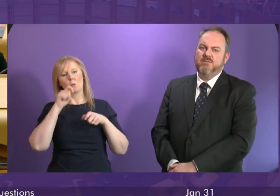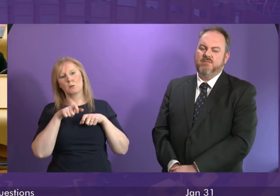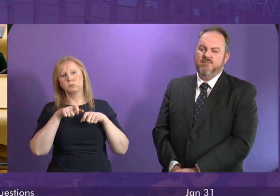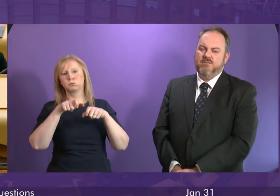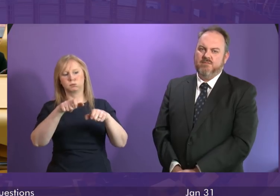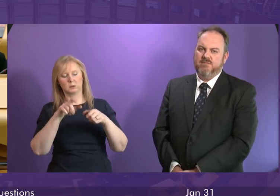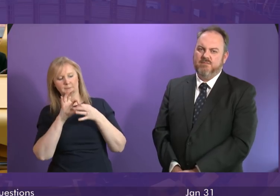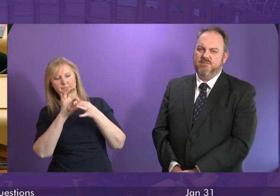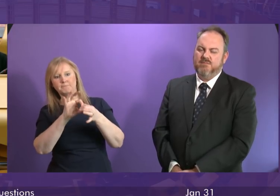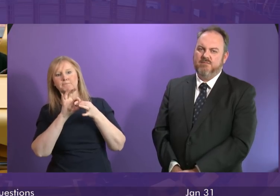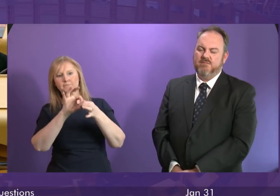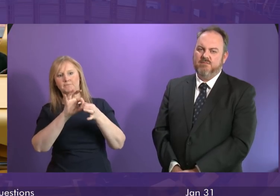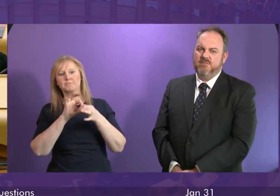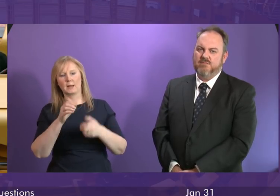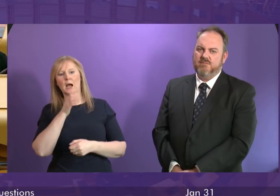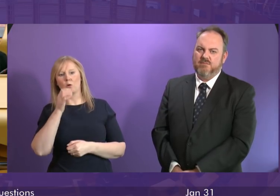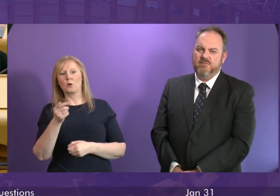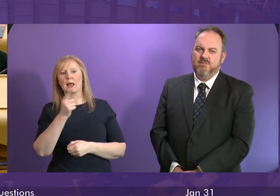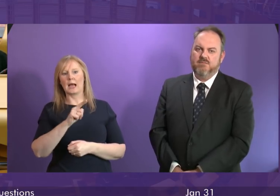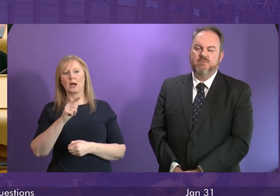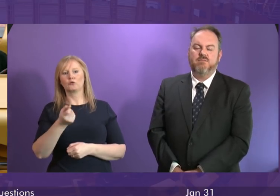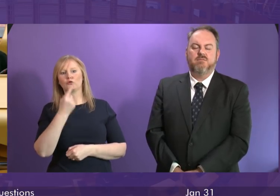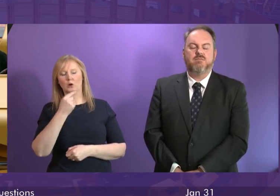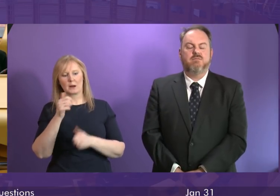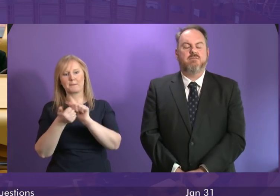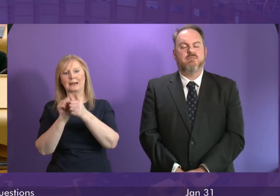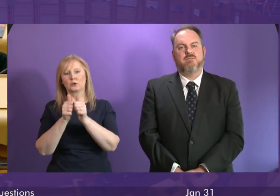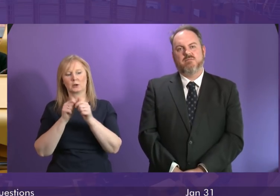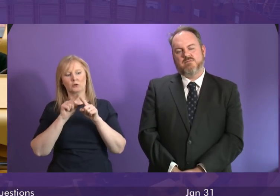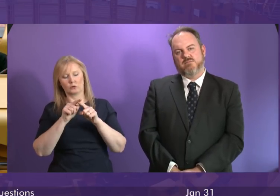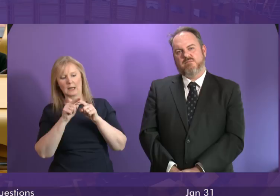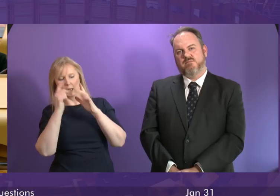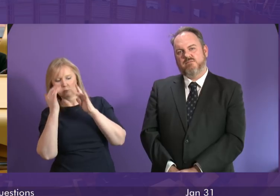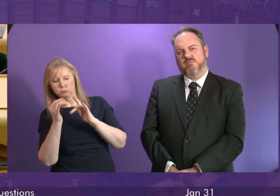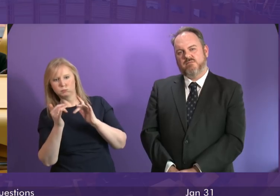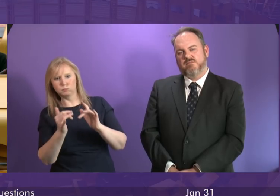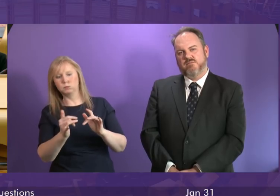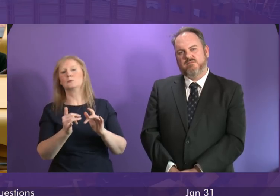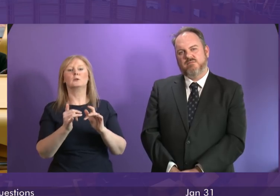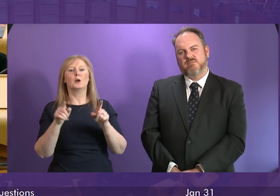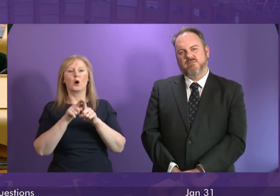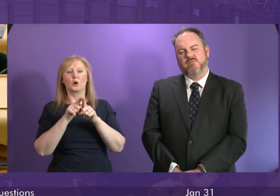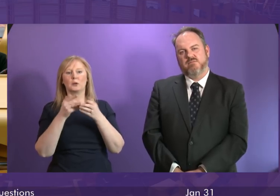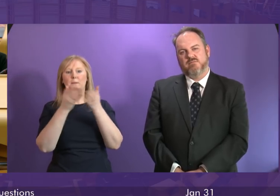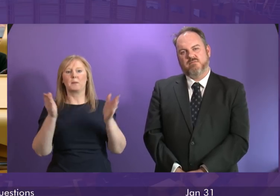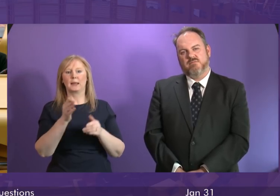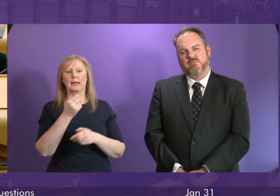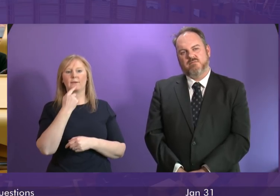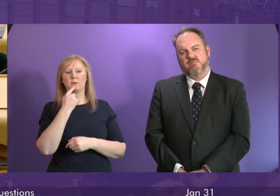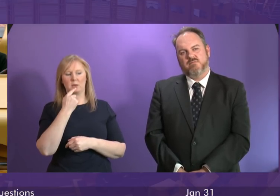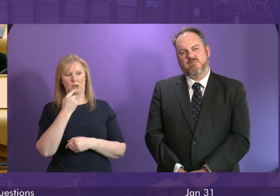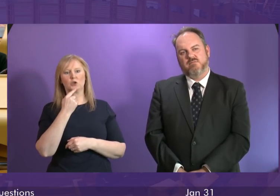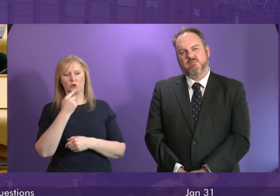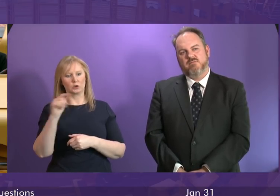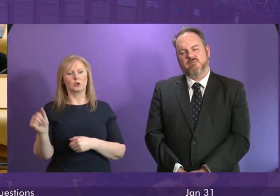work closely with all alcohol and drug partnerships to monitor drug trends and to make sure that public information is as